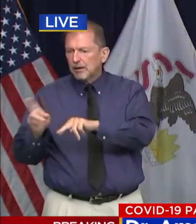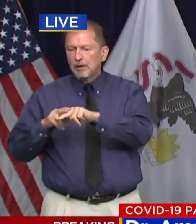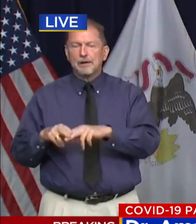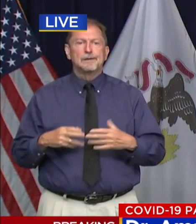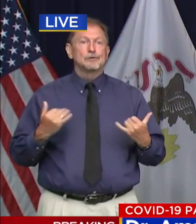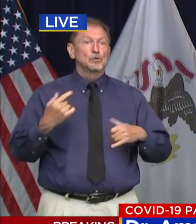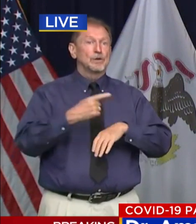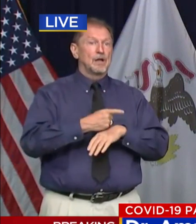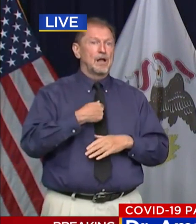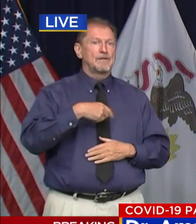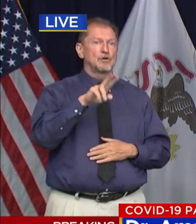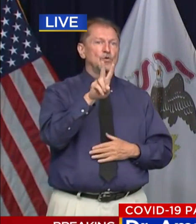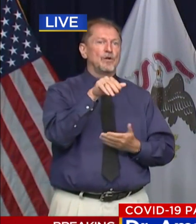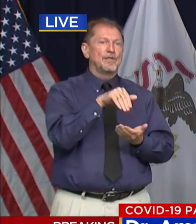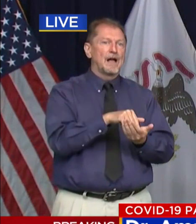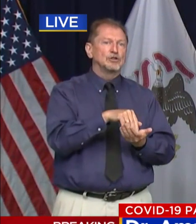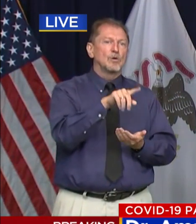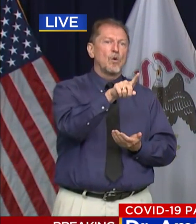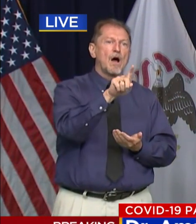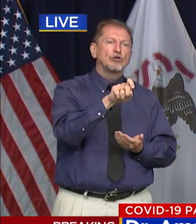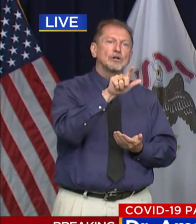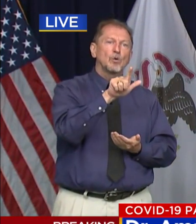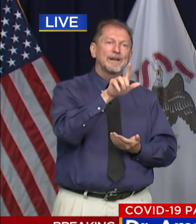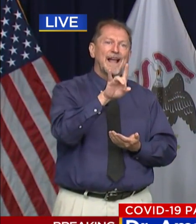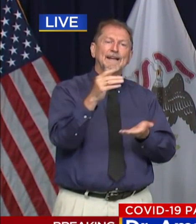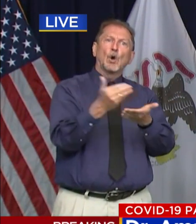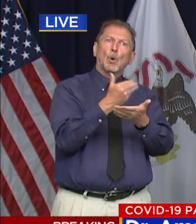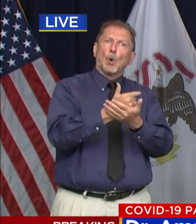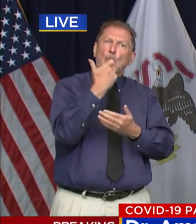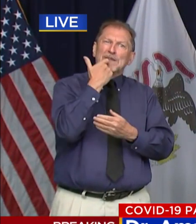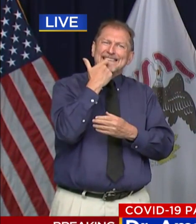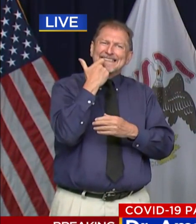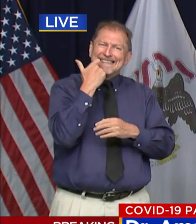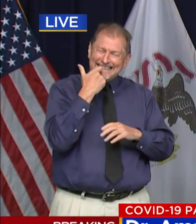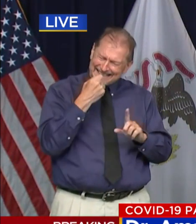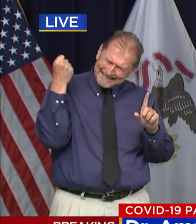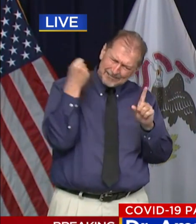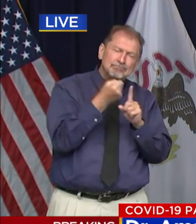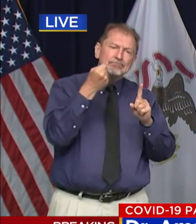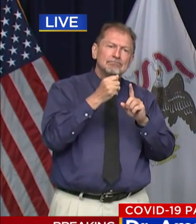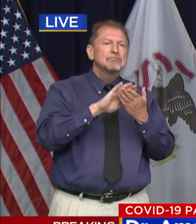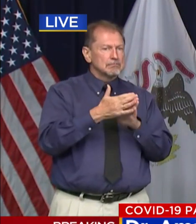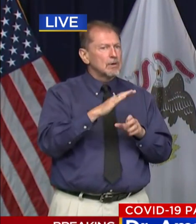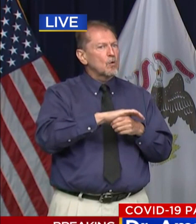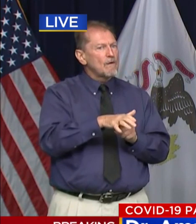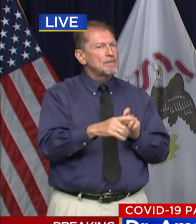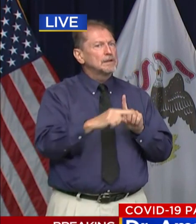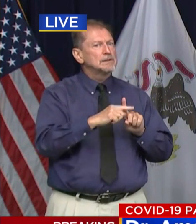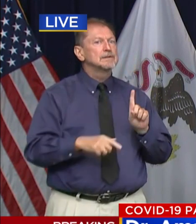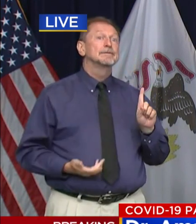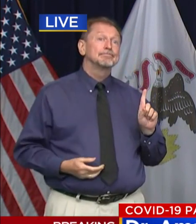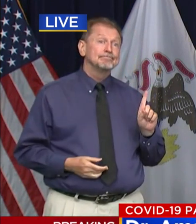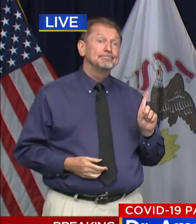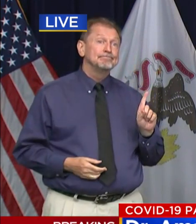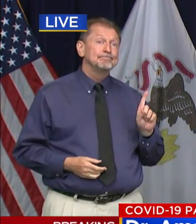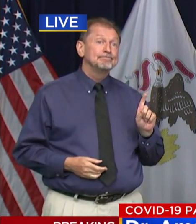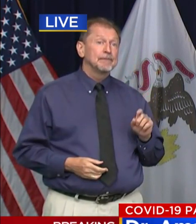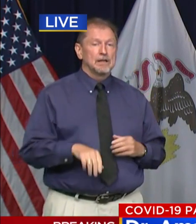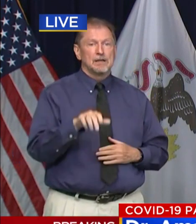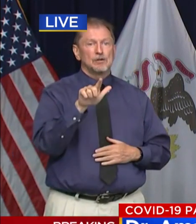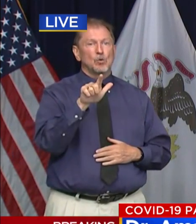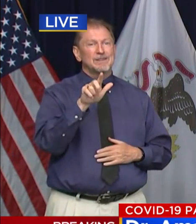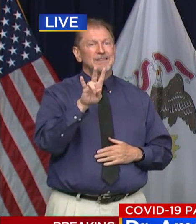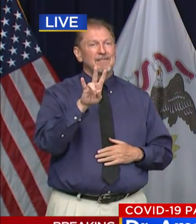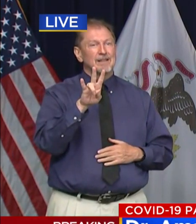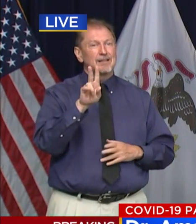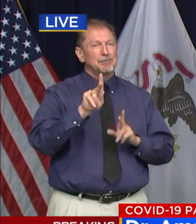2,128 newly diagnosed with COVID-19 and 27 people with